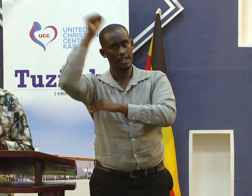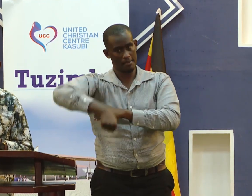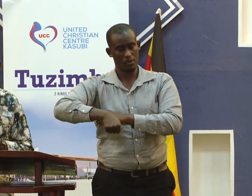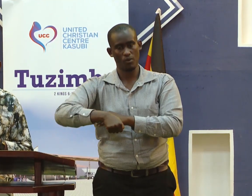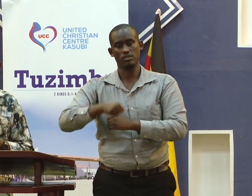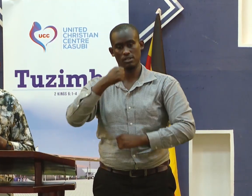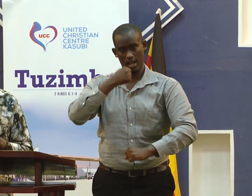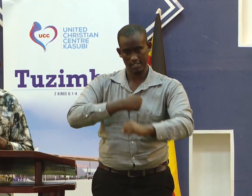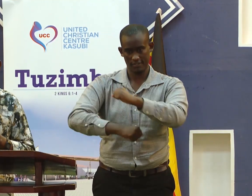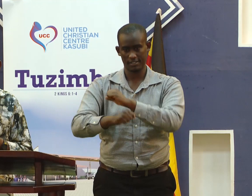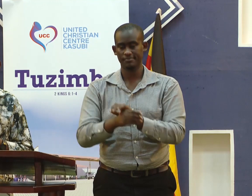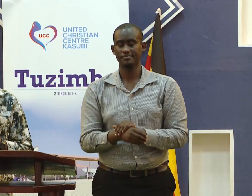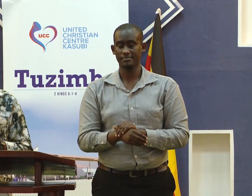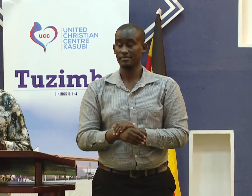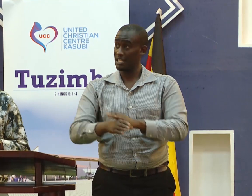possible.